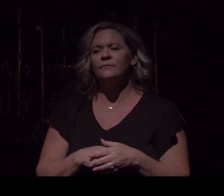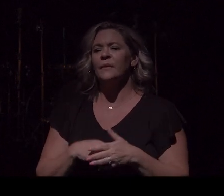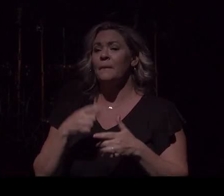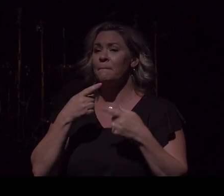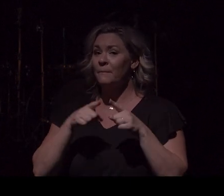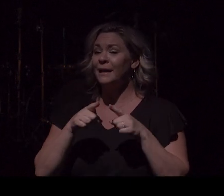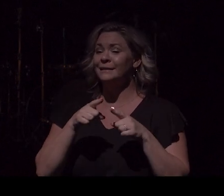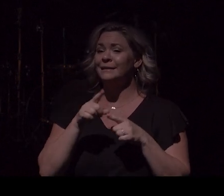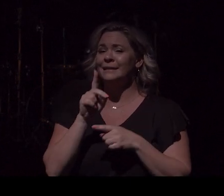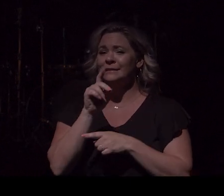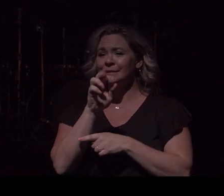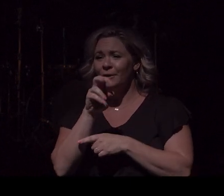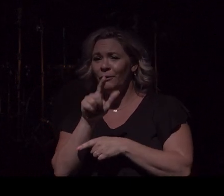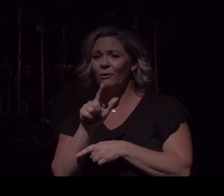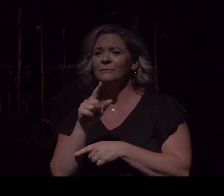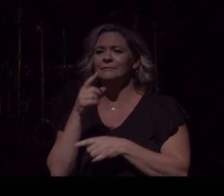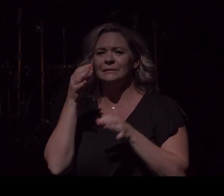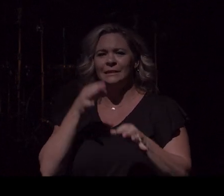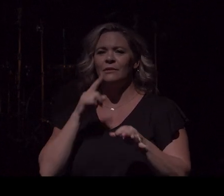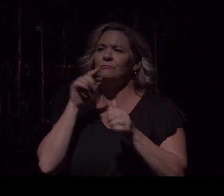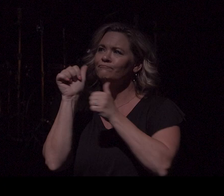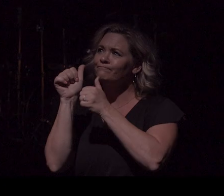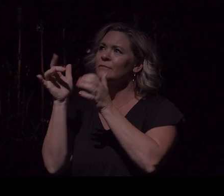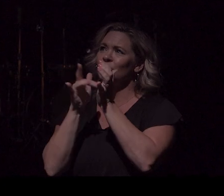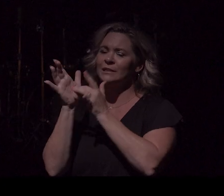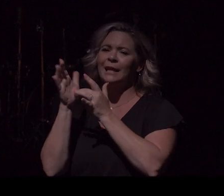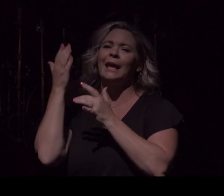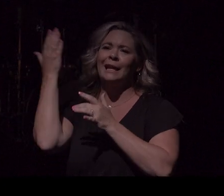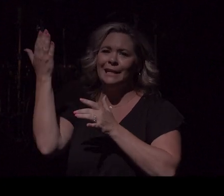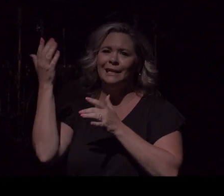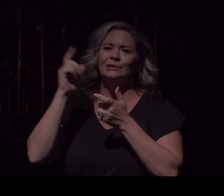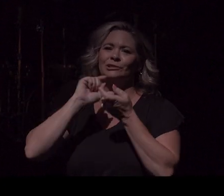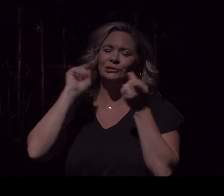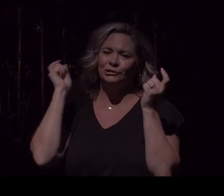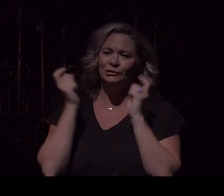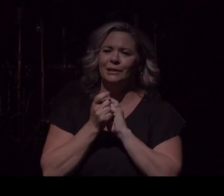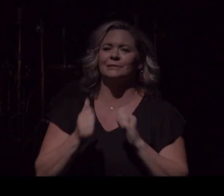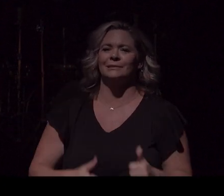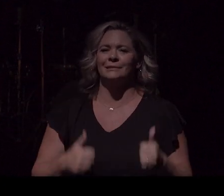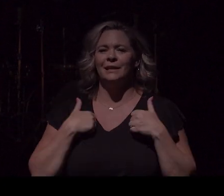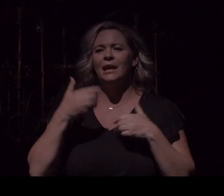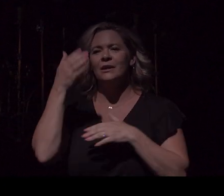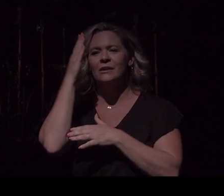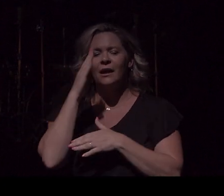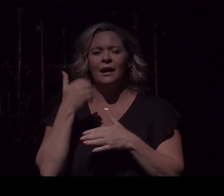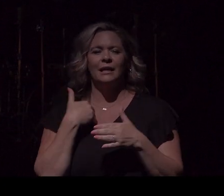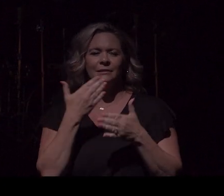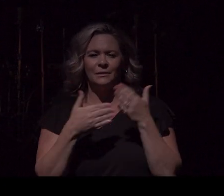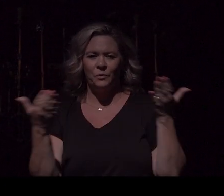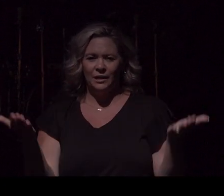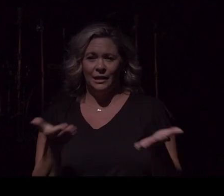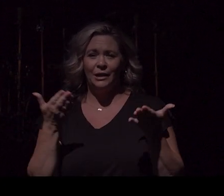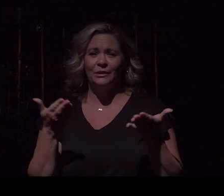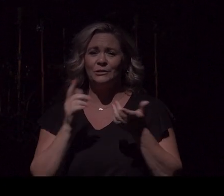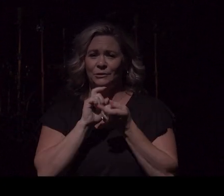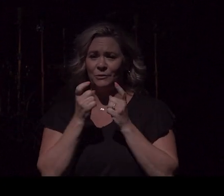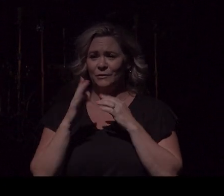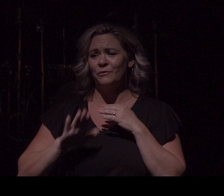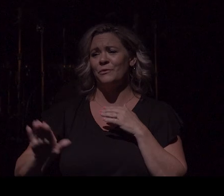midst of all of his mess, and Jesus transformed his life. And I think God has someone here today so he can transform yours. Get ready to be